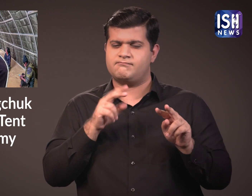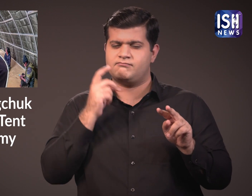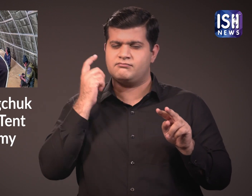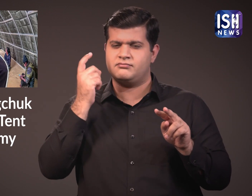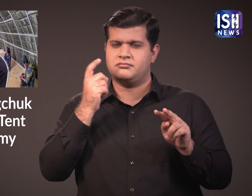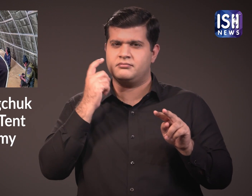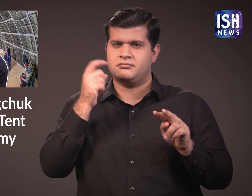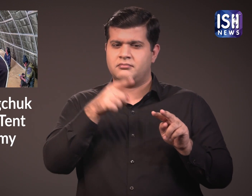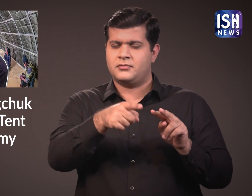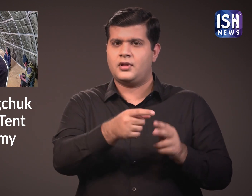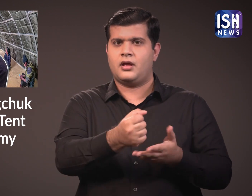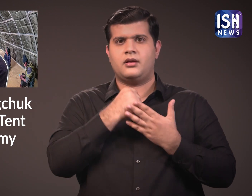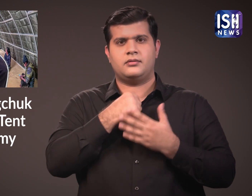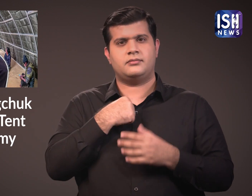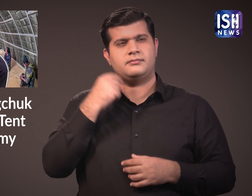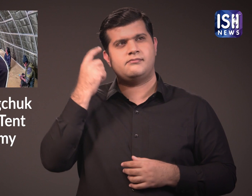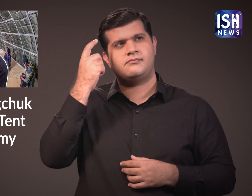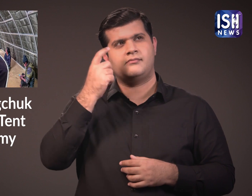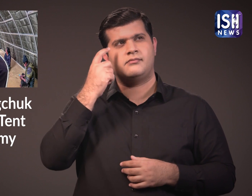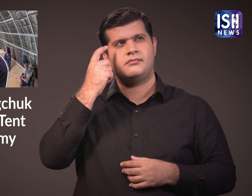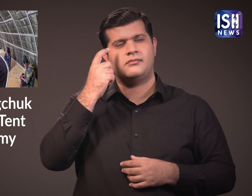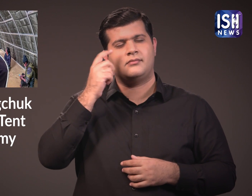making a new tent which kept the soldiers warm